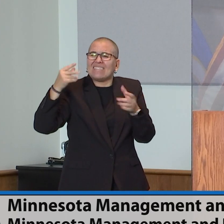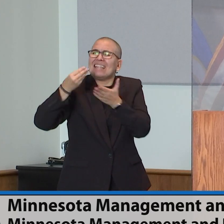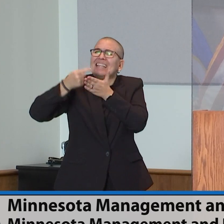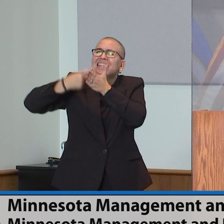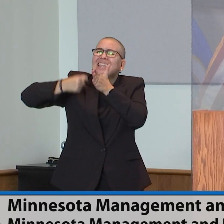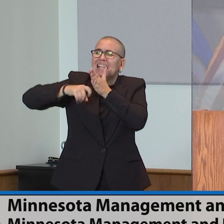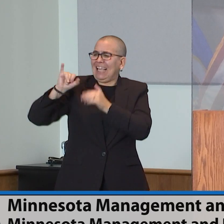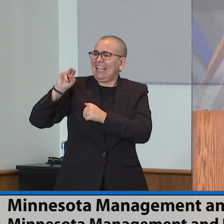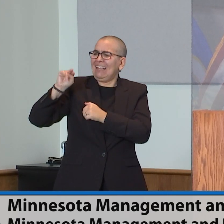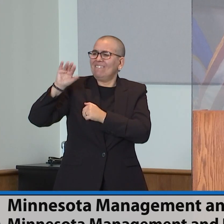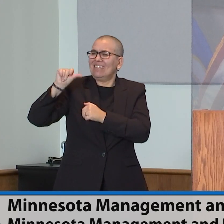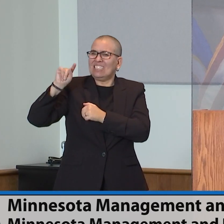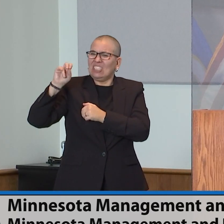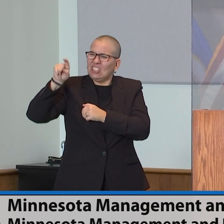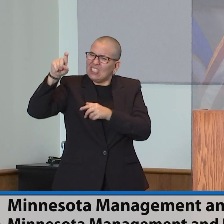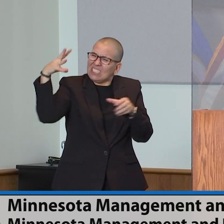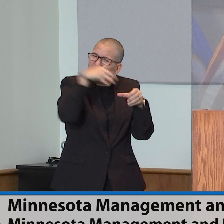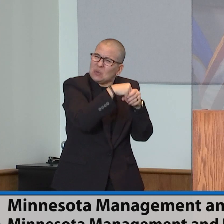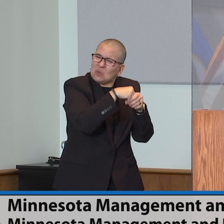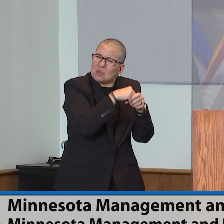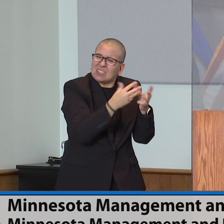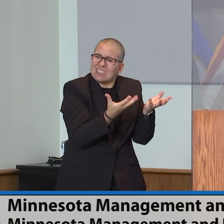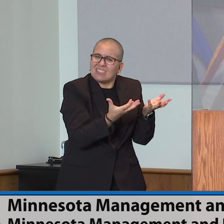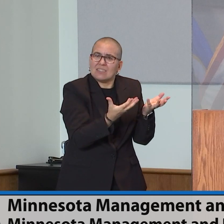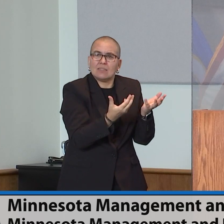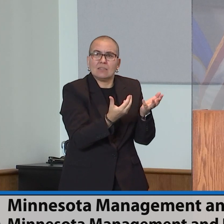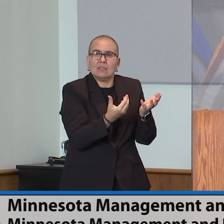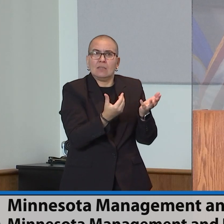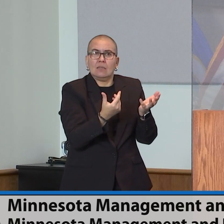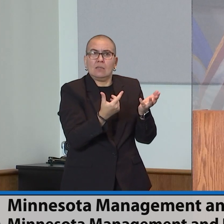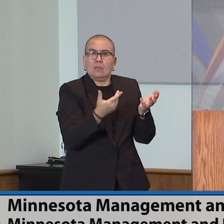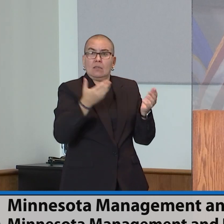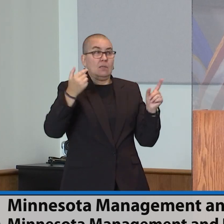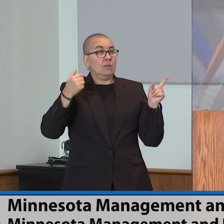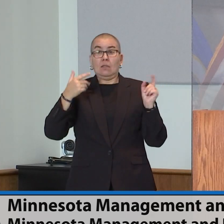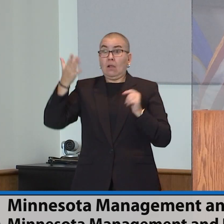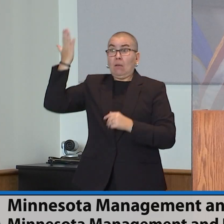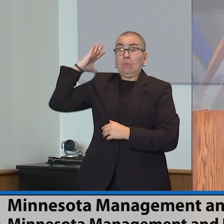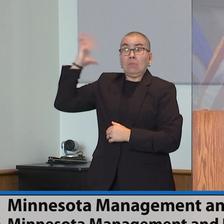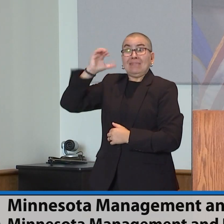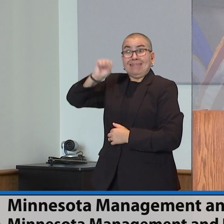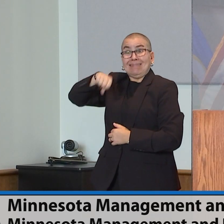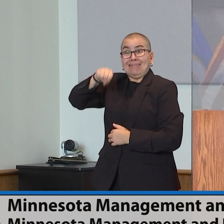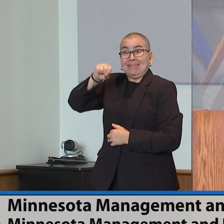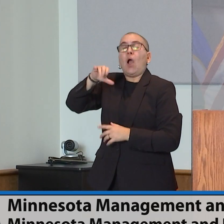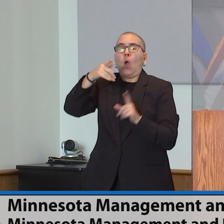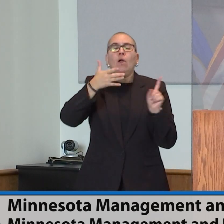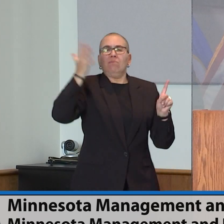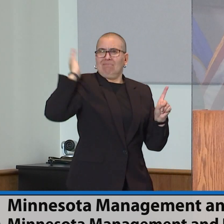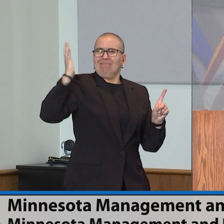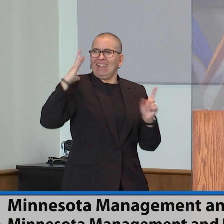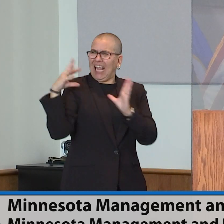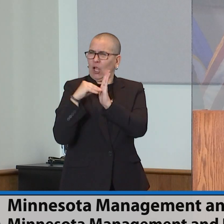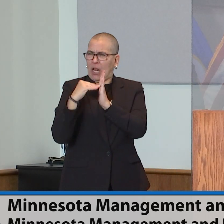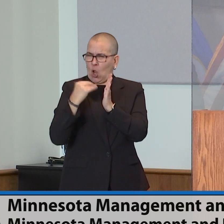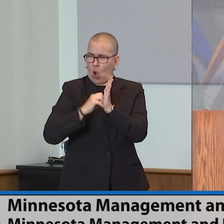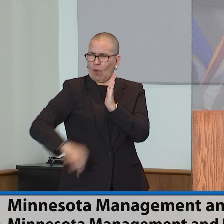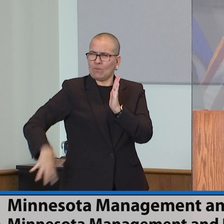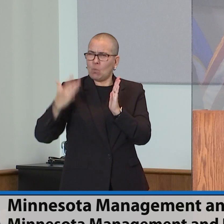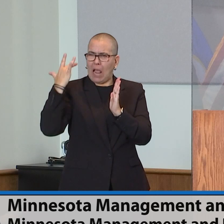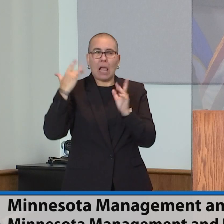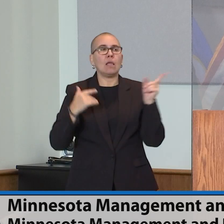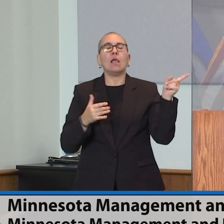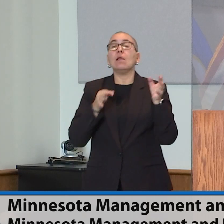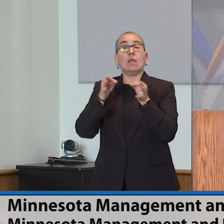inflation should be in the forecast. You know, it's a standing comment by the Council of Economic Advisors that inflation should be in part in the forecast.